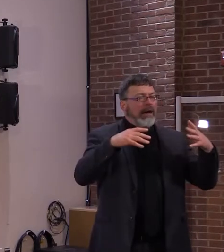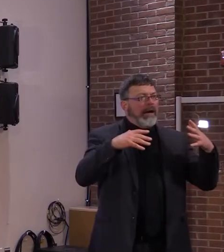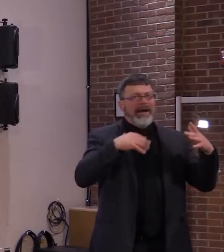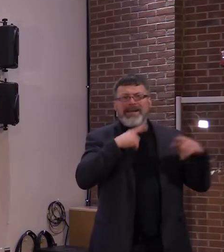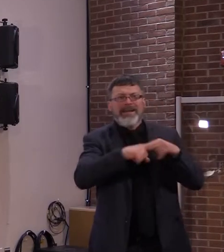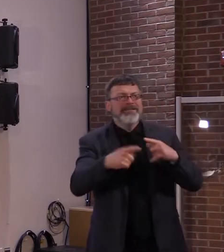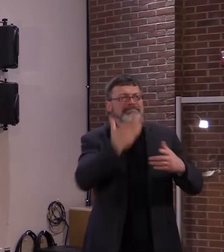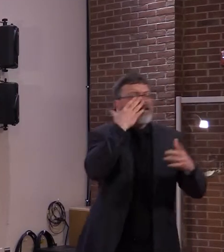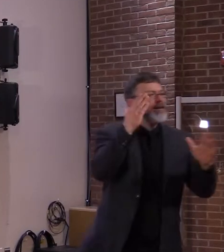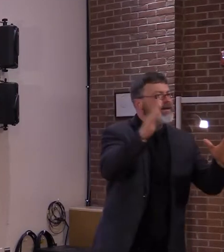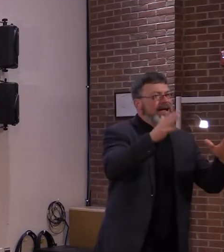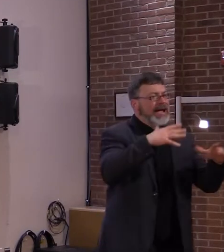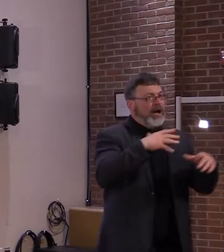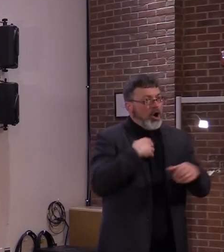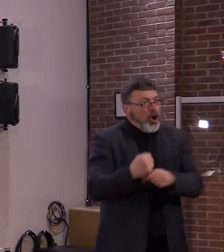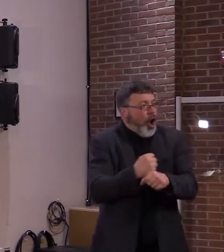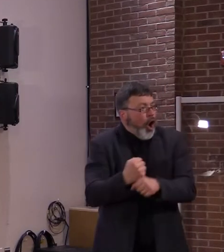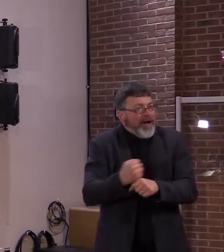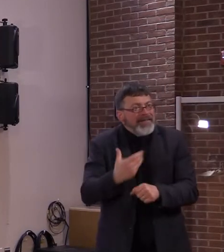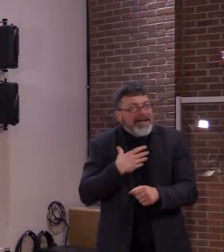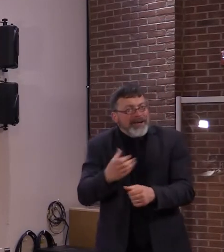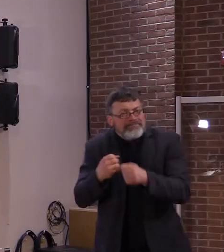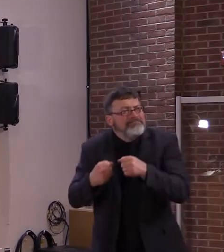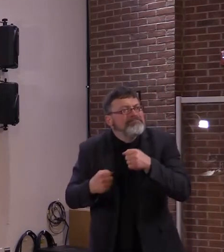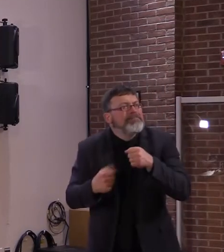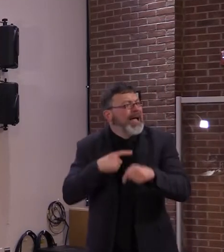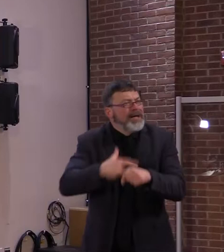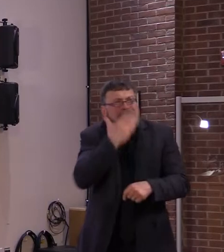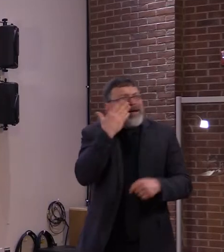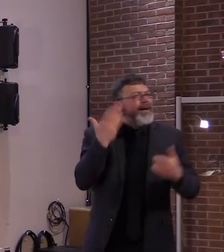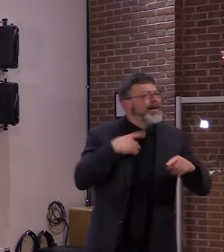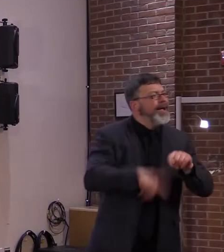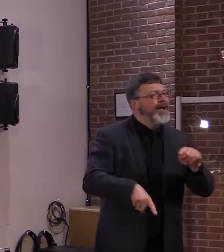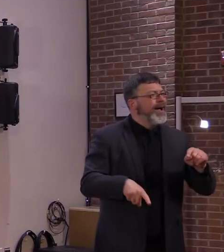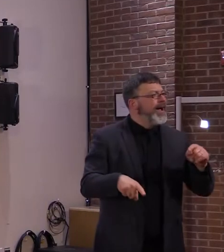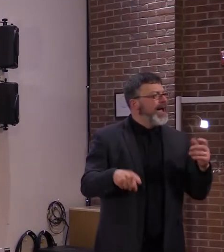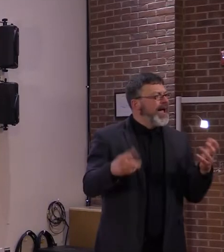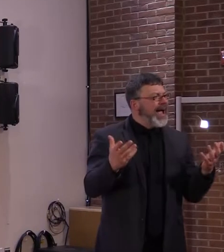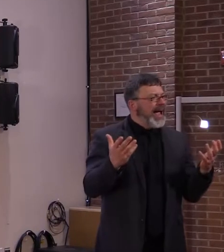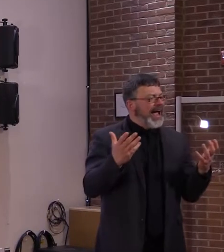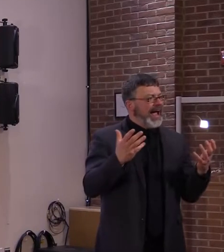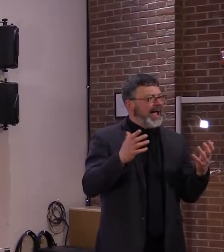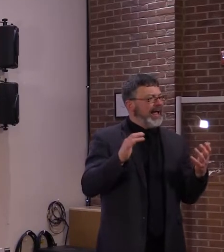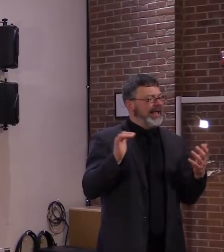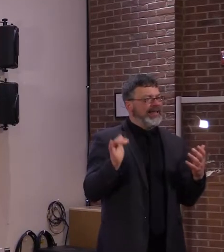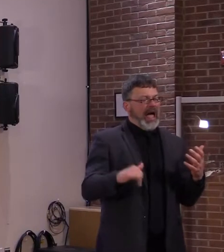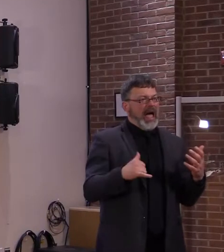isolating and lonely and has brought her to tears. And she prays it will come back.